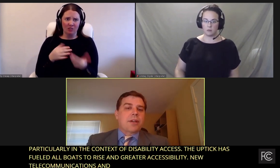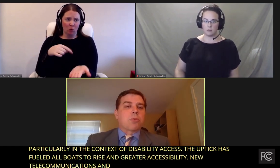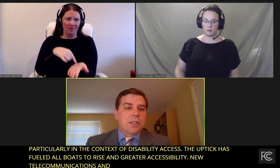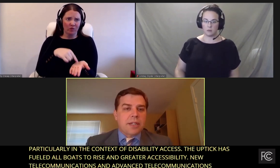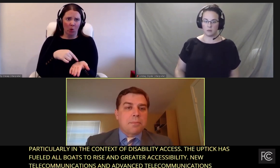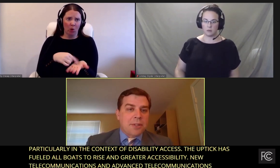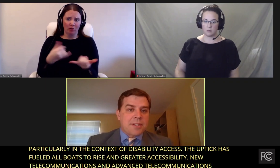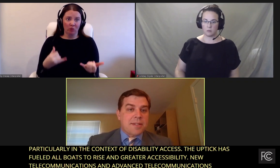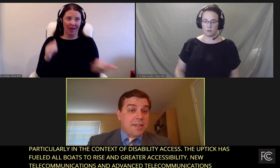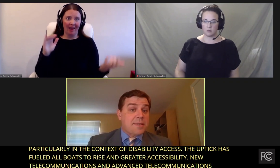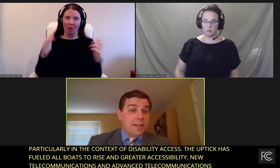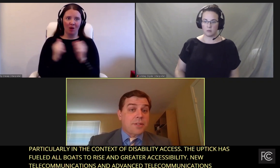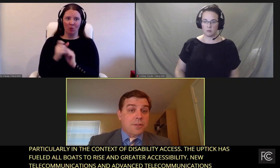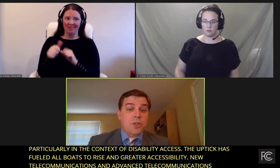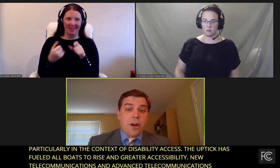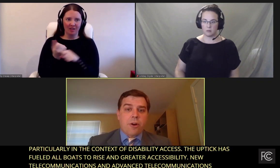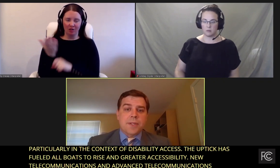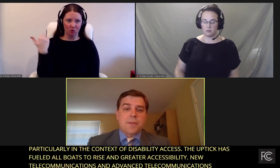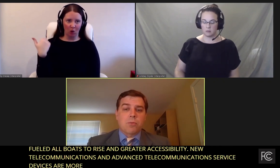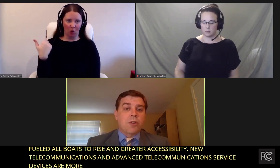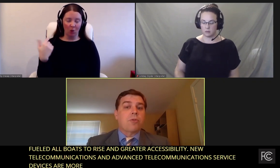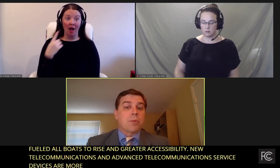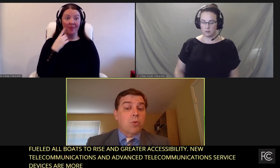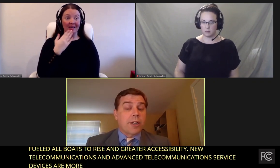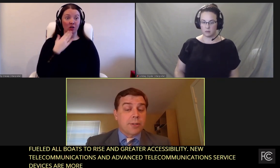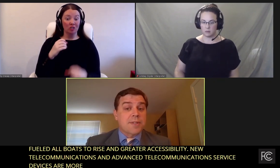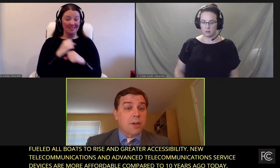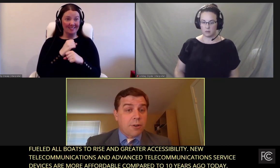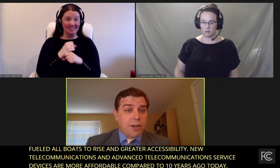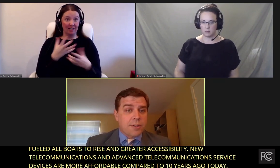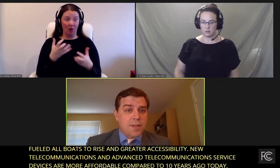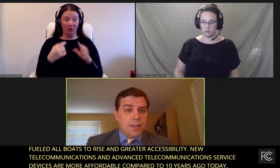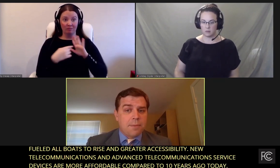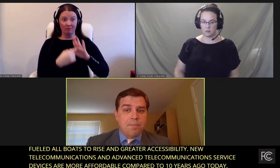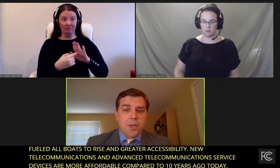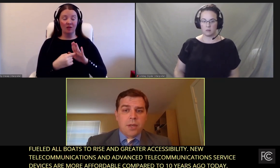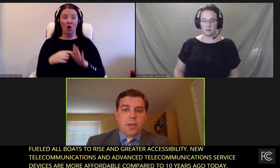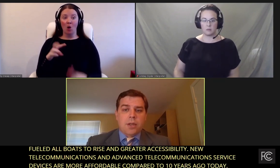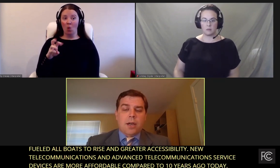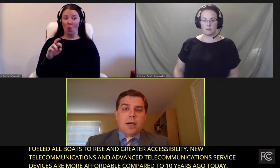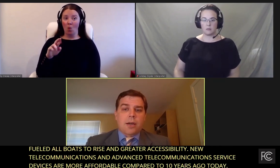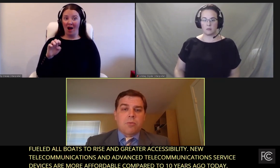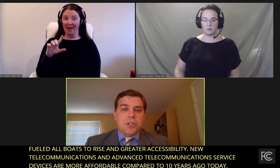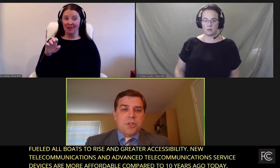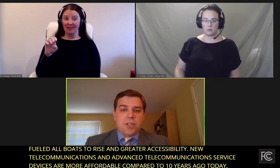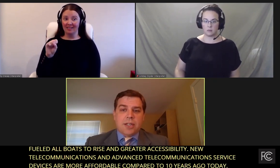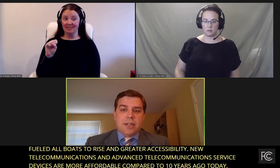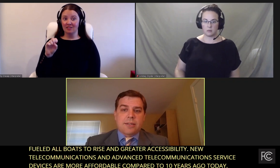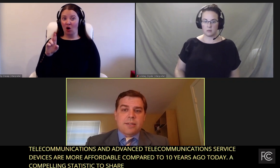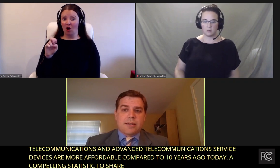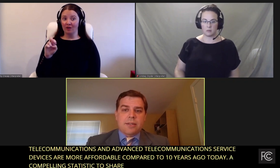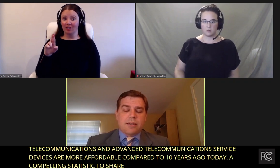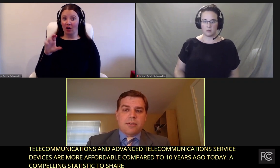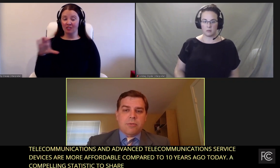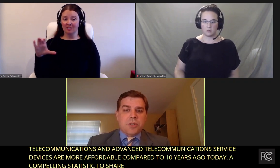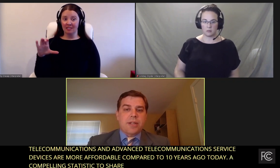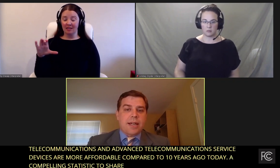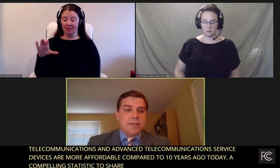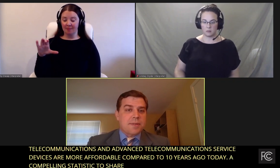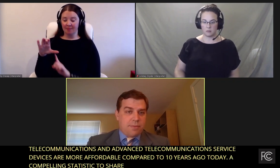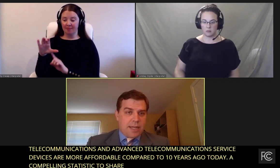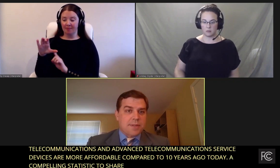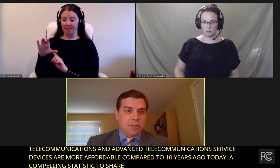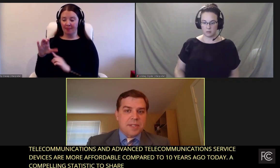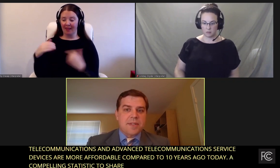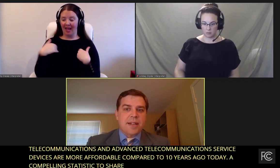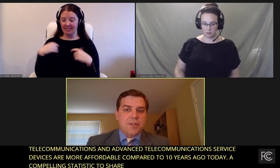I think a really compelling statistic to share is one from the wireless RERC, which, which